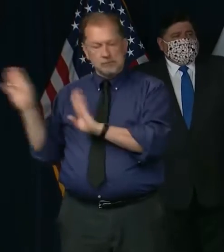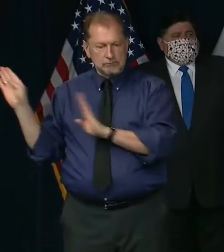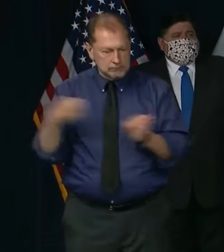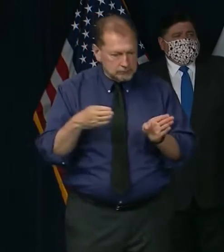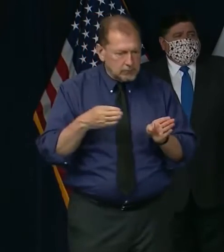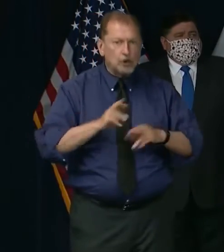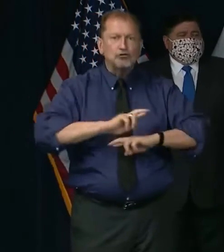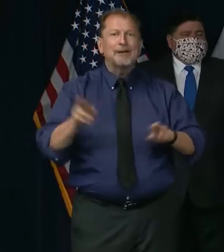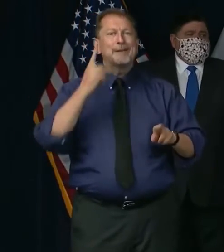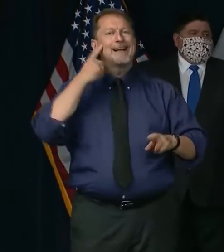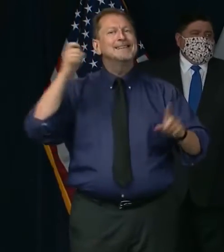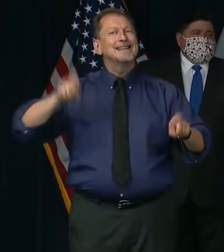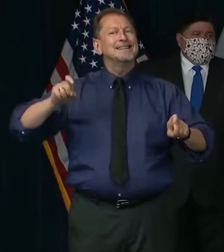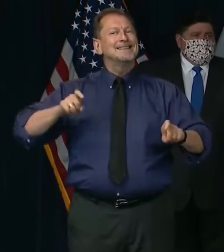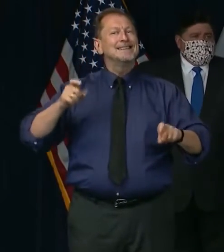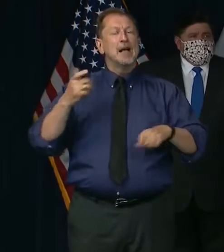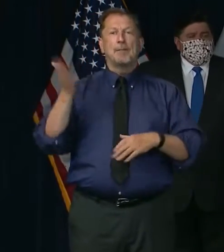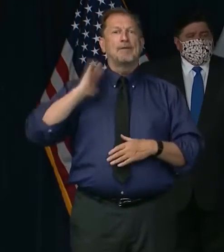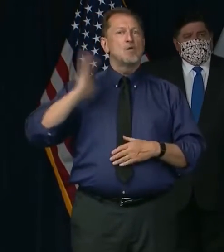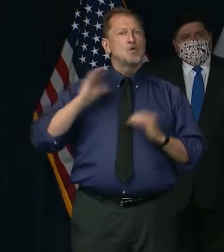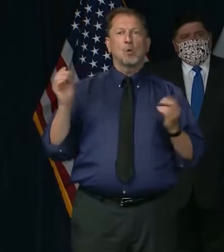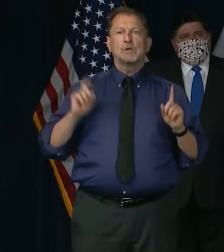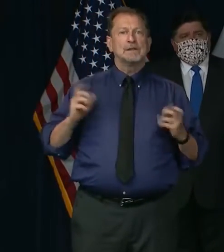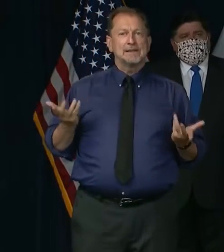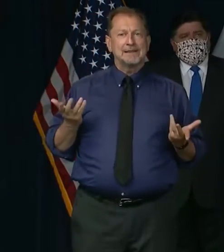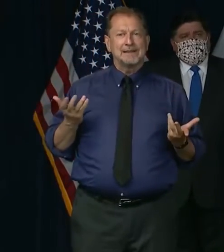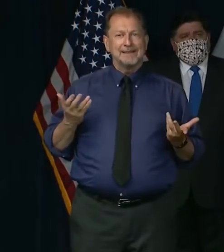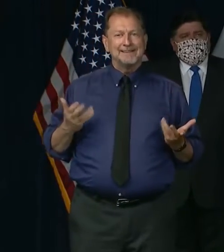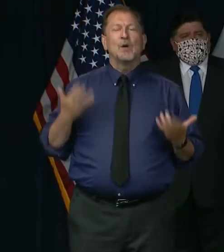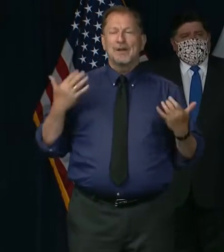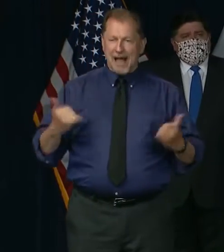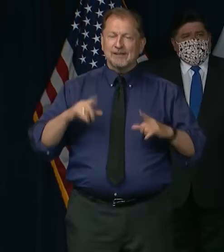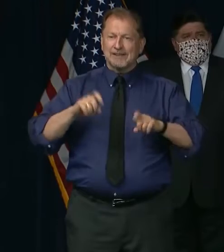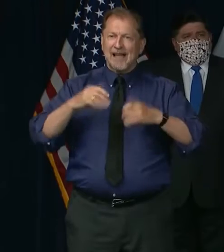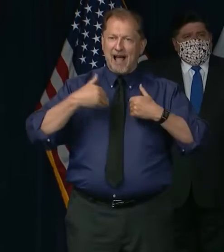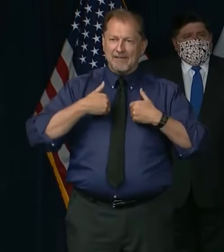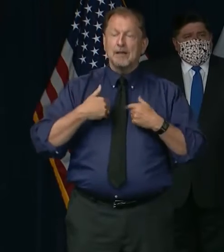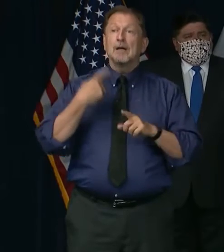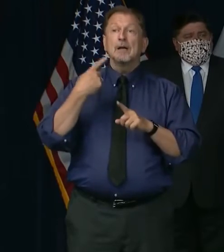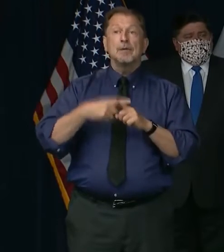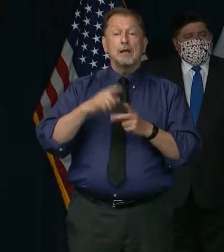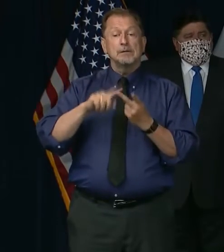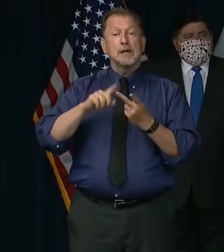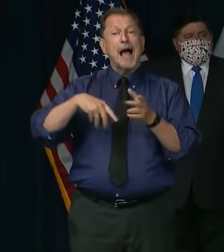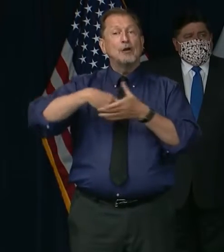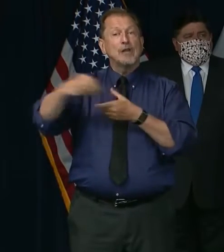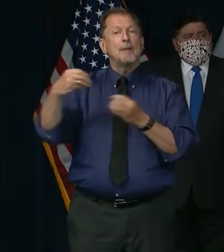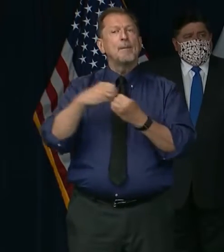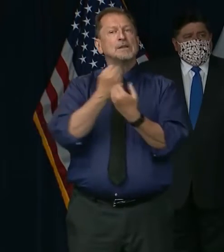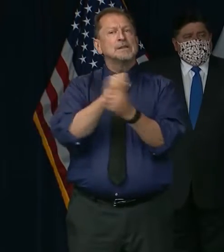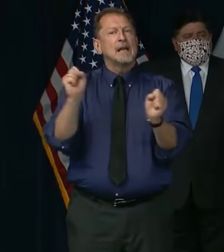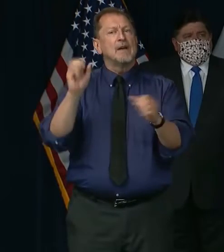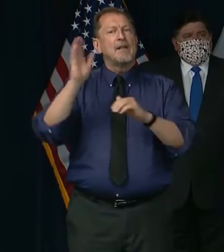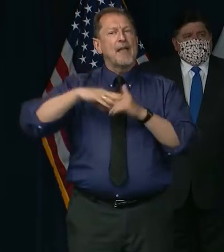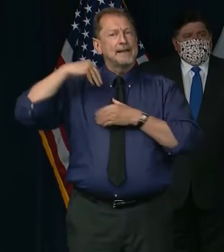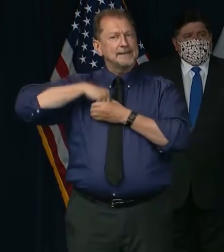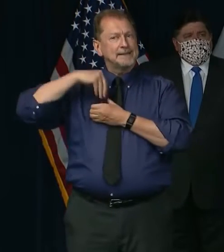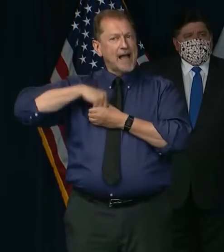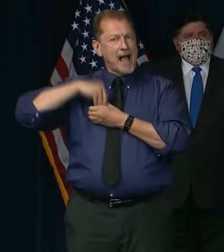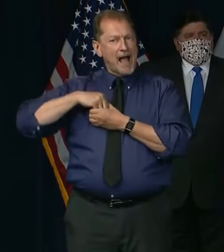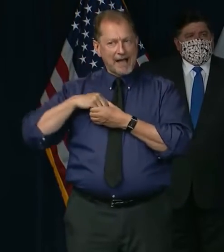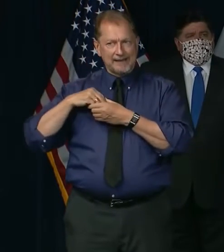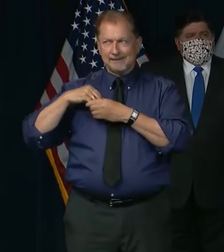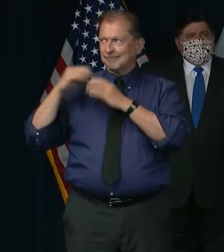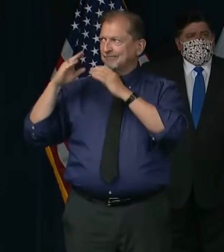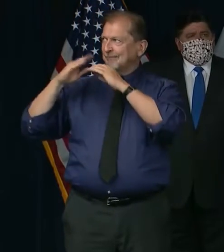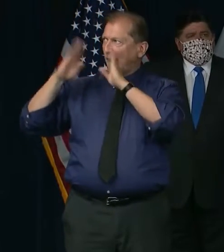Plus, now is a more forgiving time to move forward. We can be outside more. We can be more distant. And that